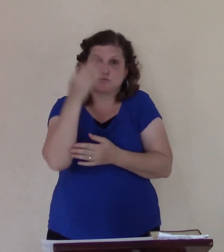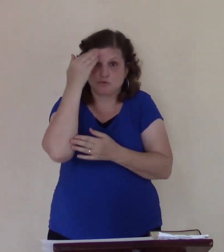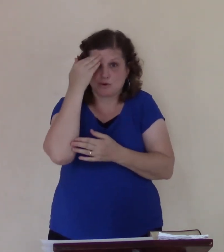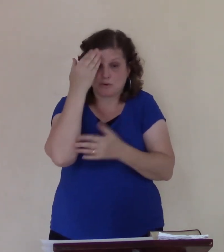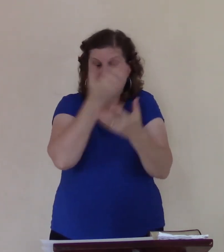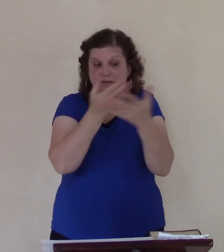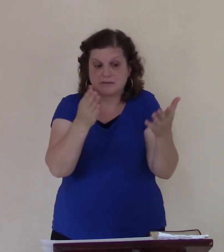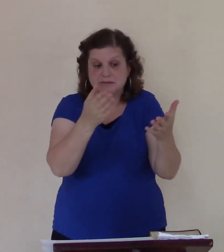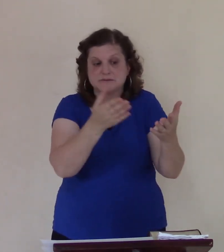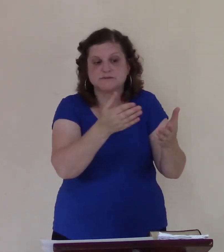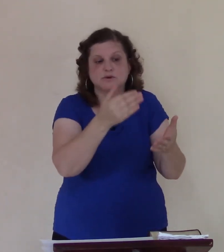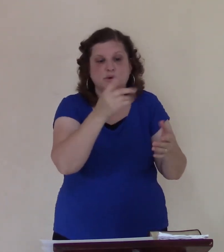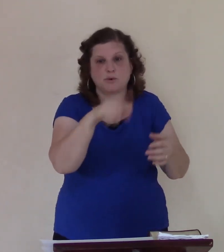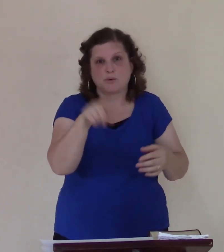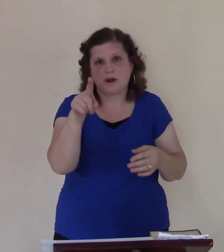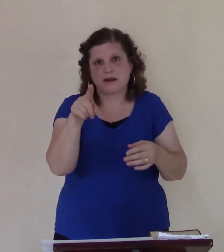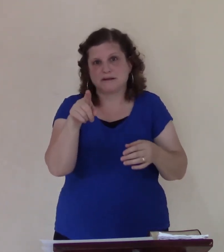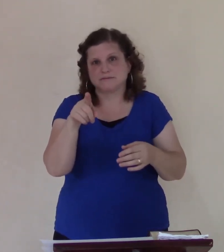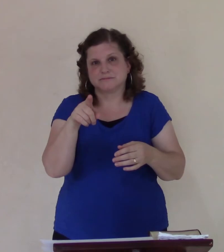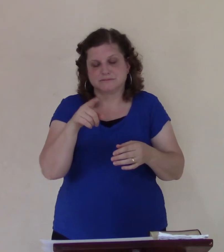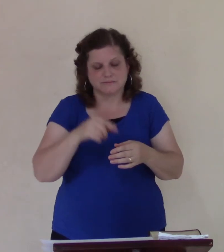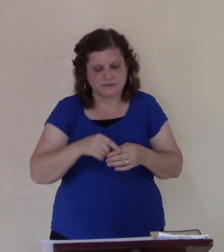and doesn't mean that even if you do it you are going to be happy now